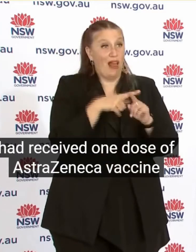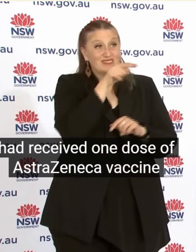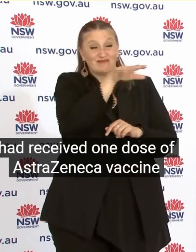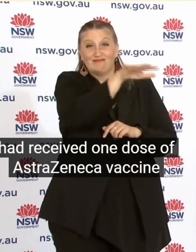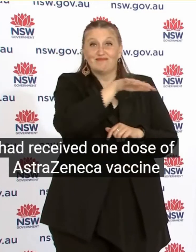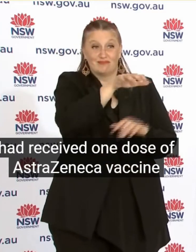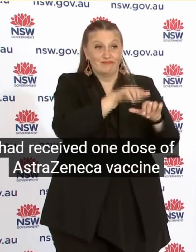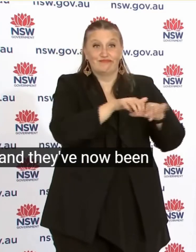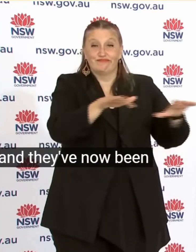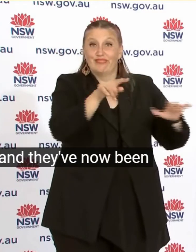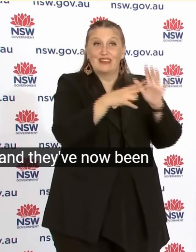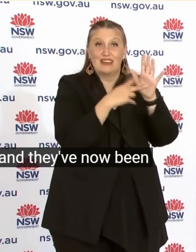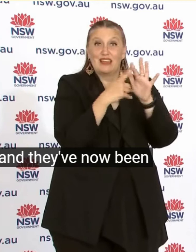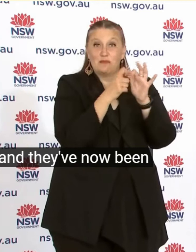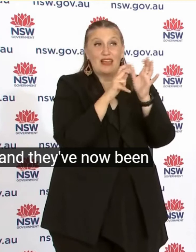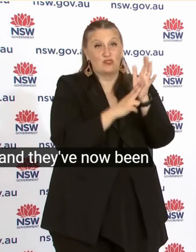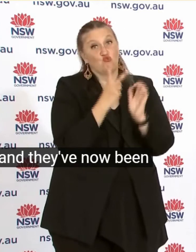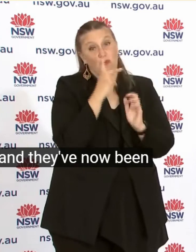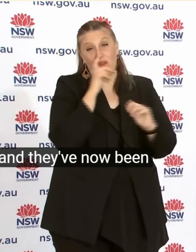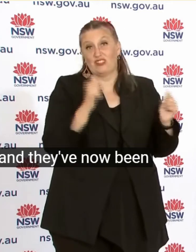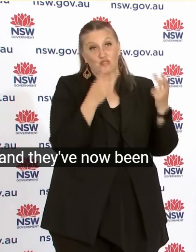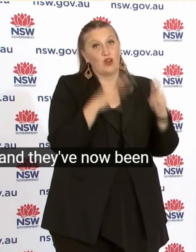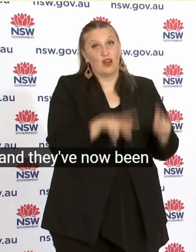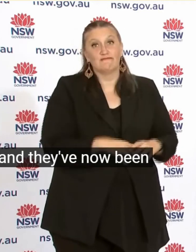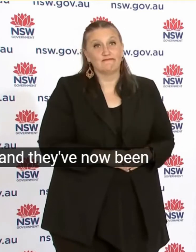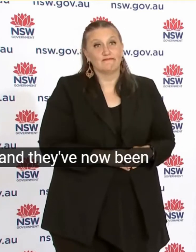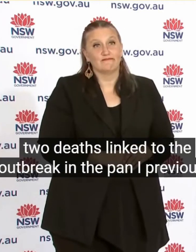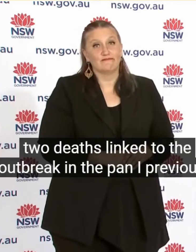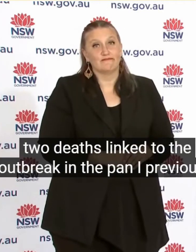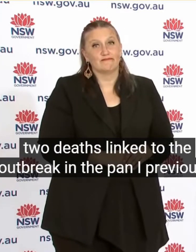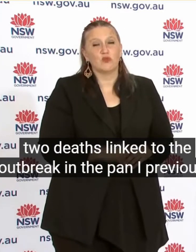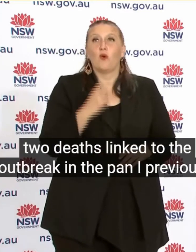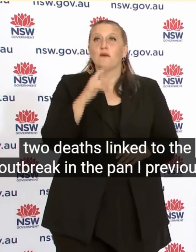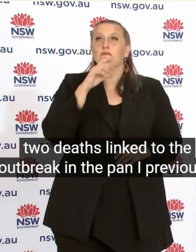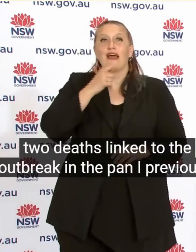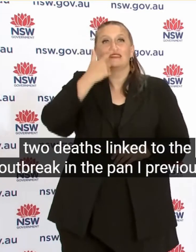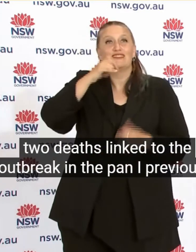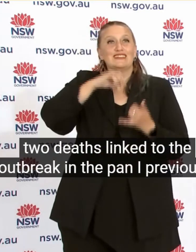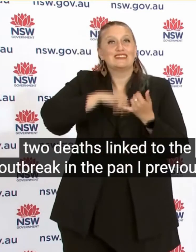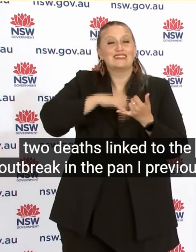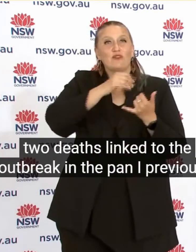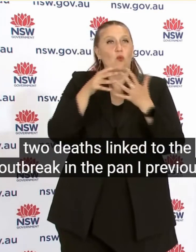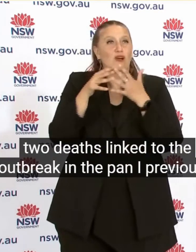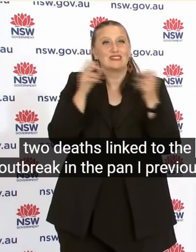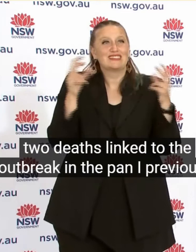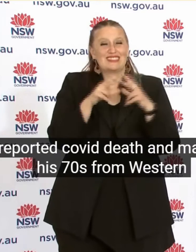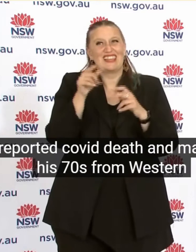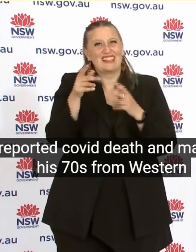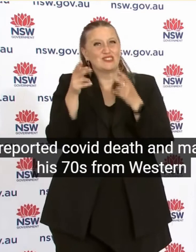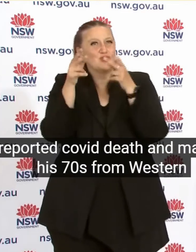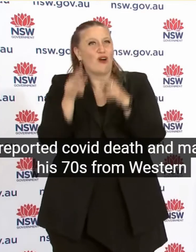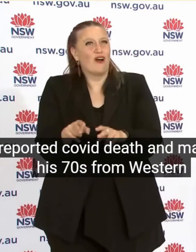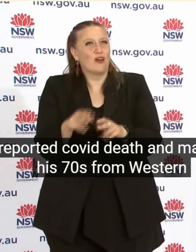Deaths linked To the outbreak At Nepean A previously Reported Covid death A man in his 70s From Western Sydney Who had died